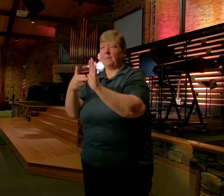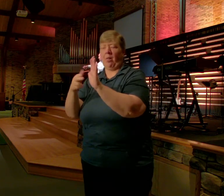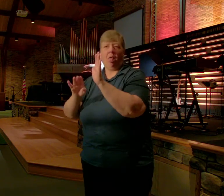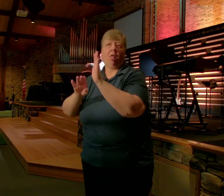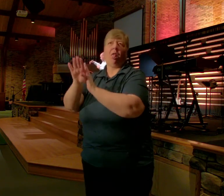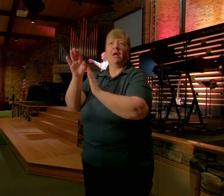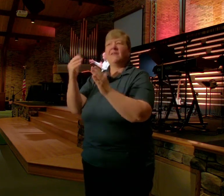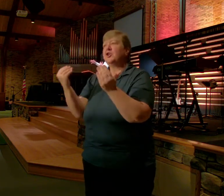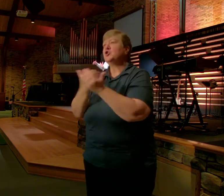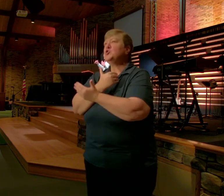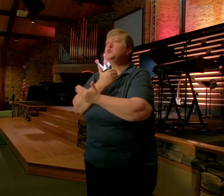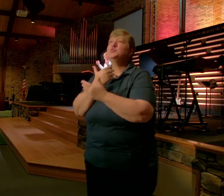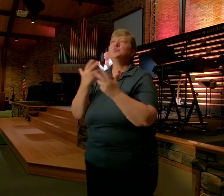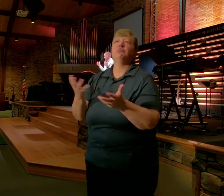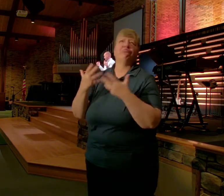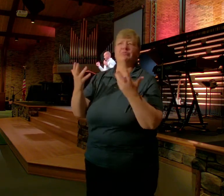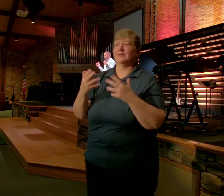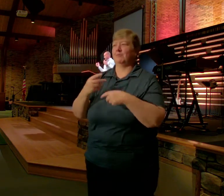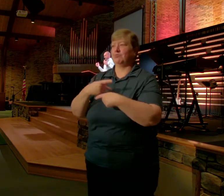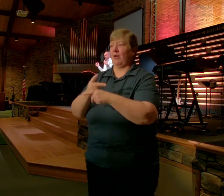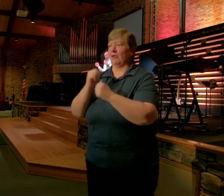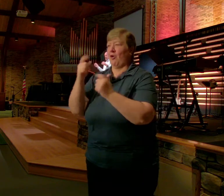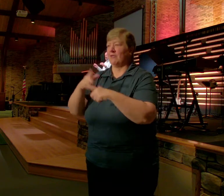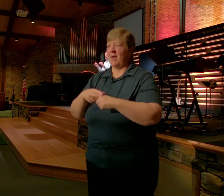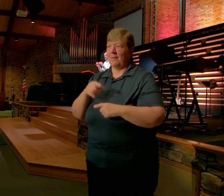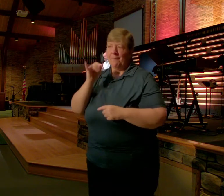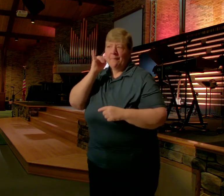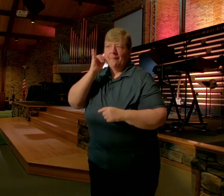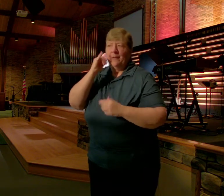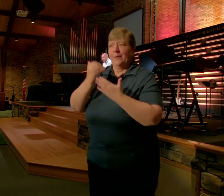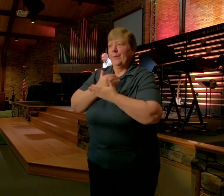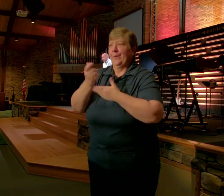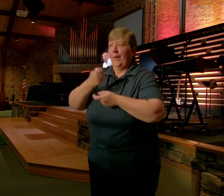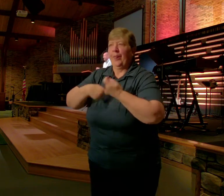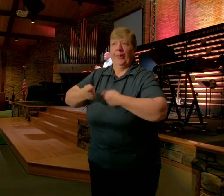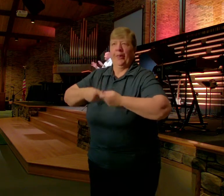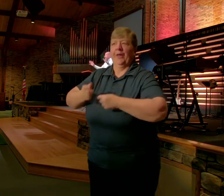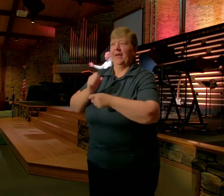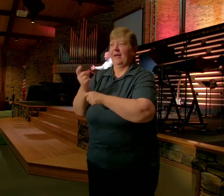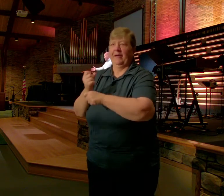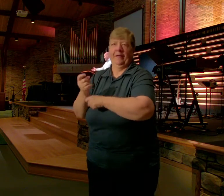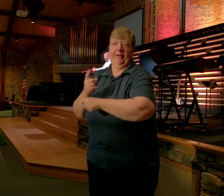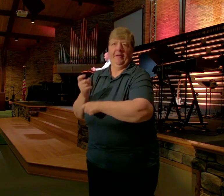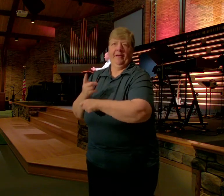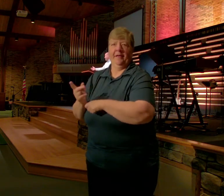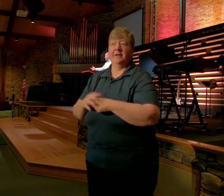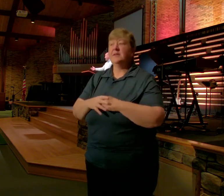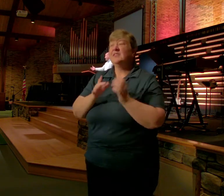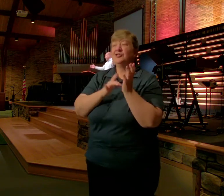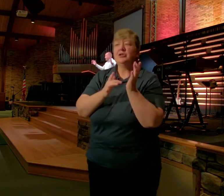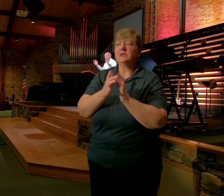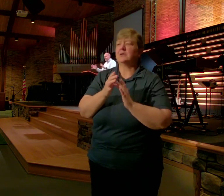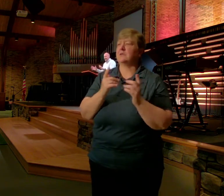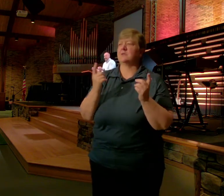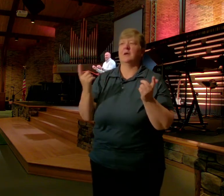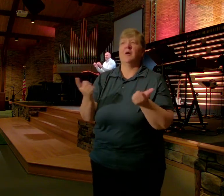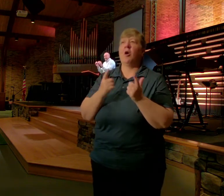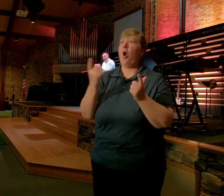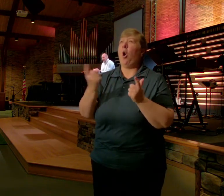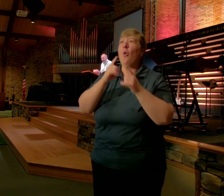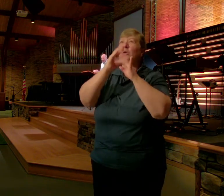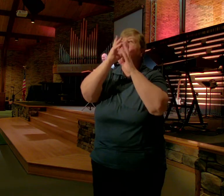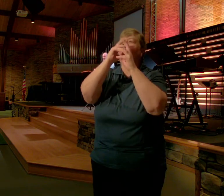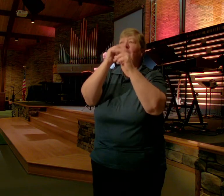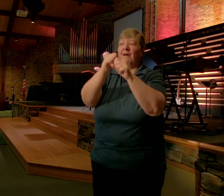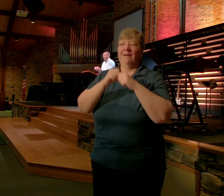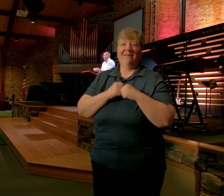Come out with A new phone All the time Jesus Is ever Fascinating Jesus Is